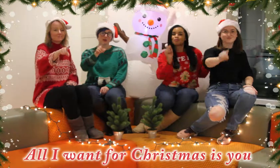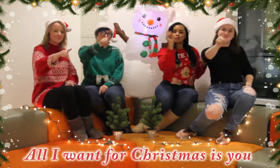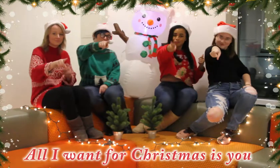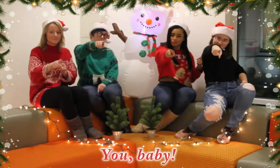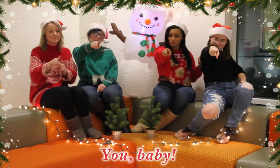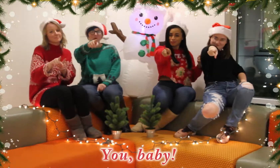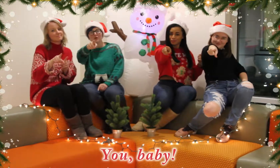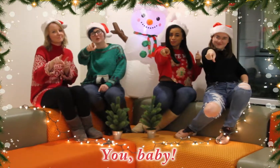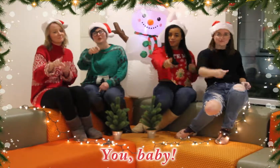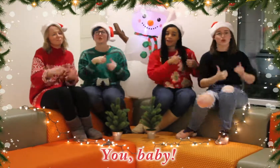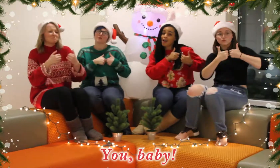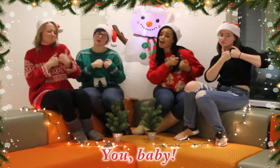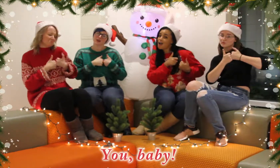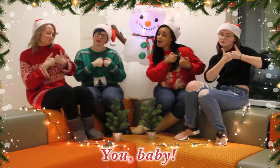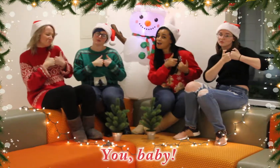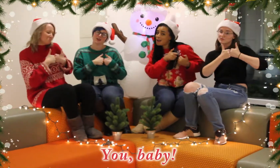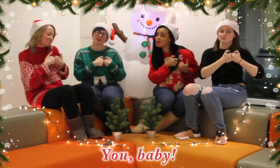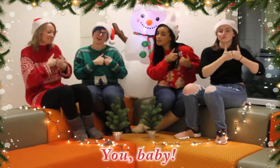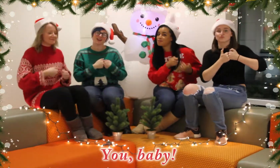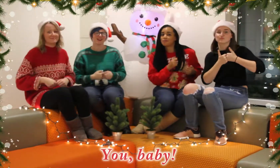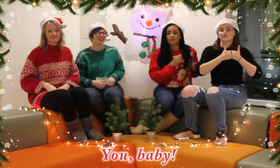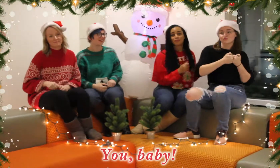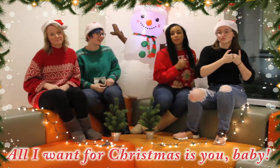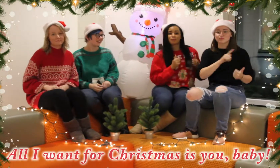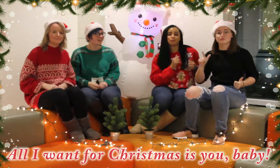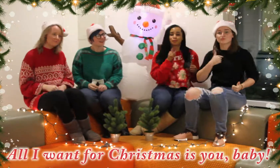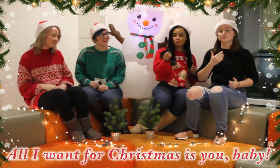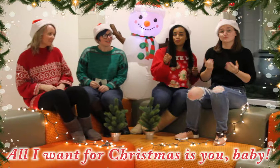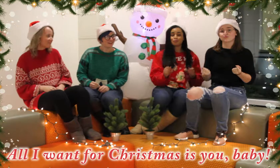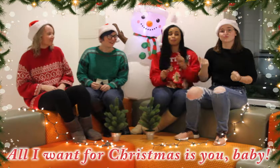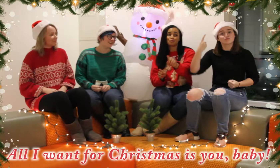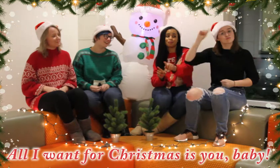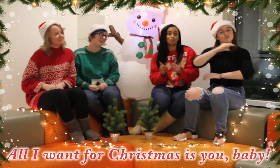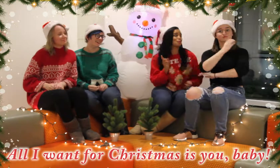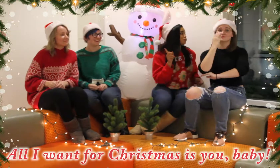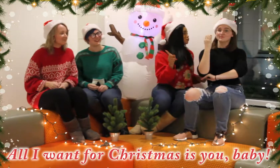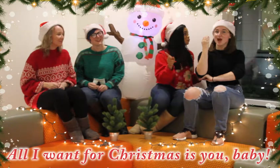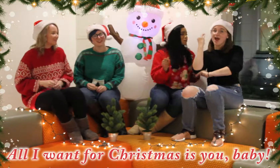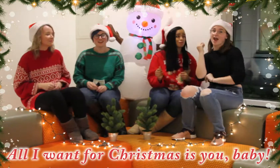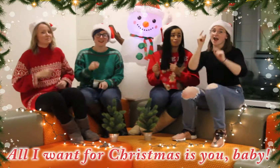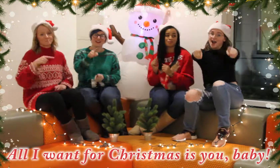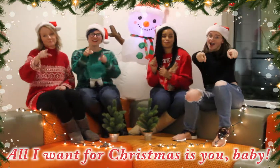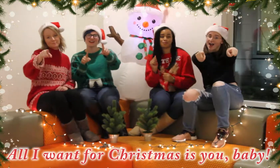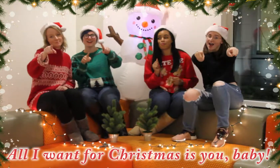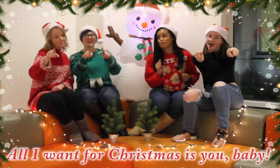You, baby All I want for Christmas is you